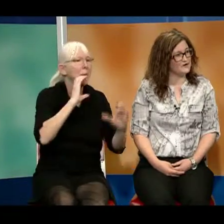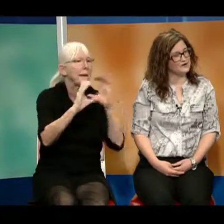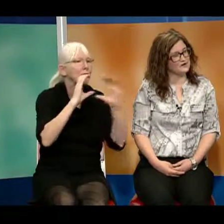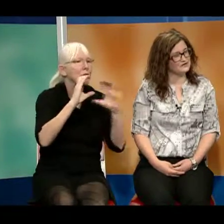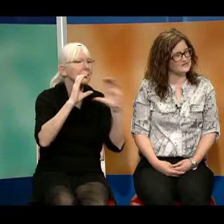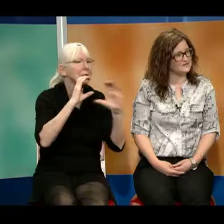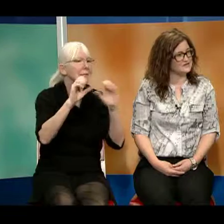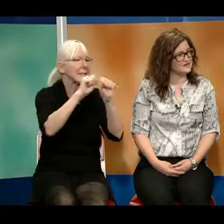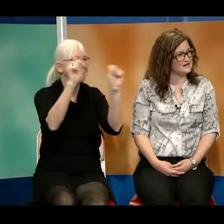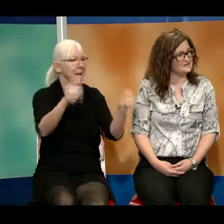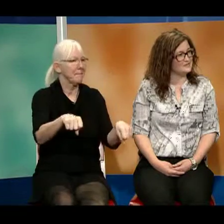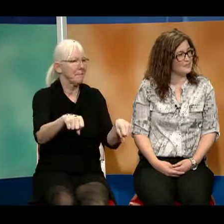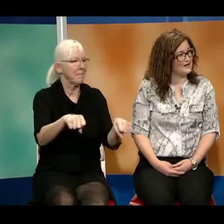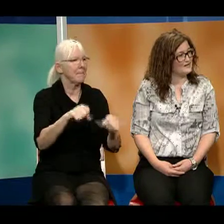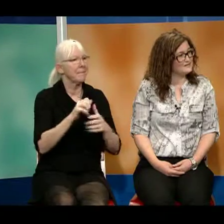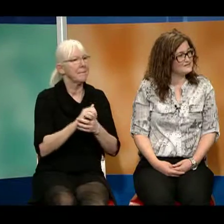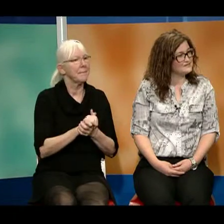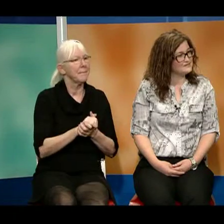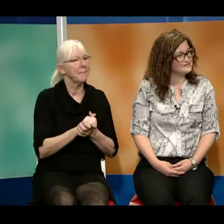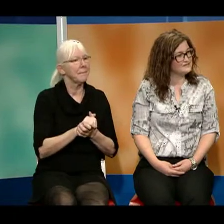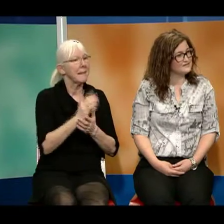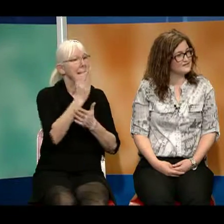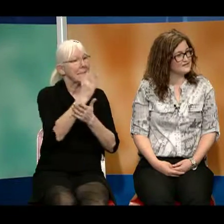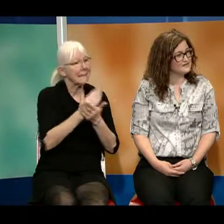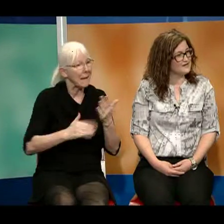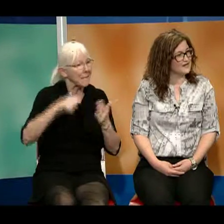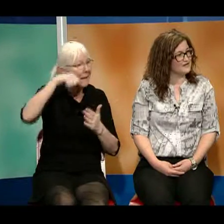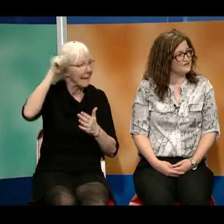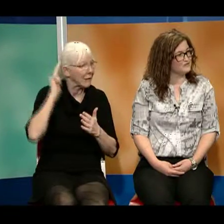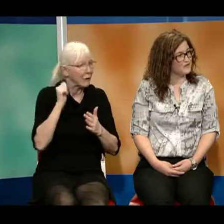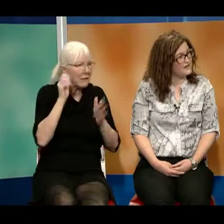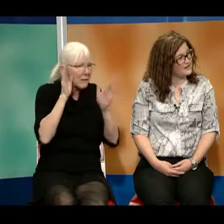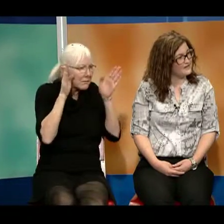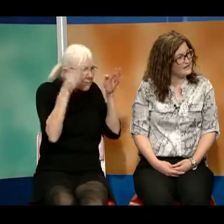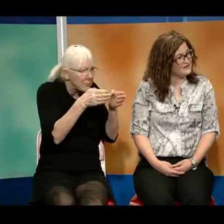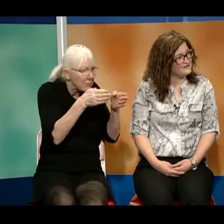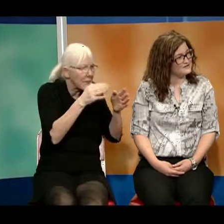audiologists specialize in balance and ringing in the ears.